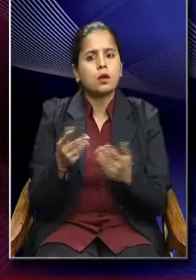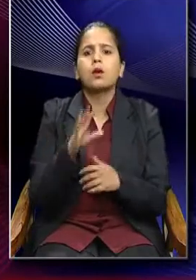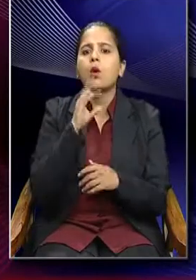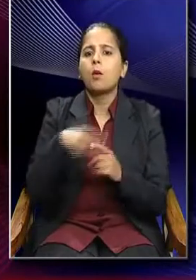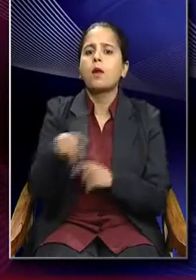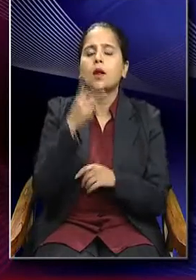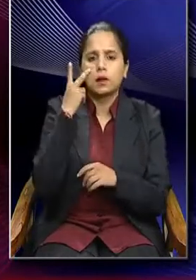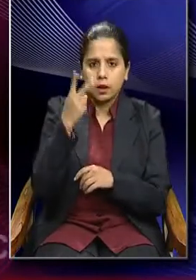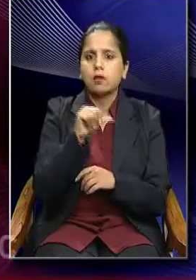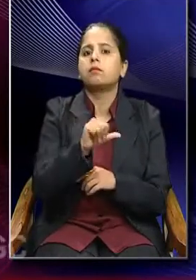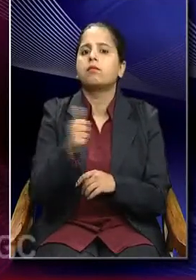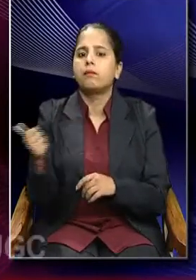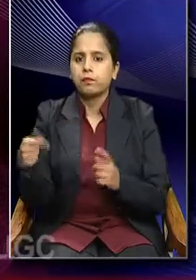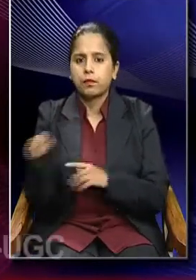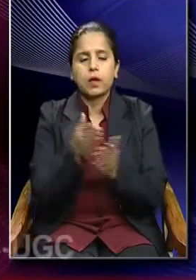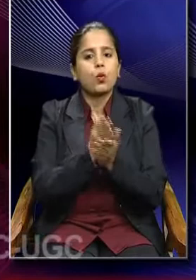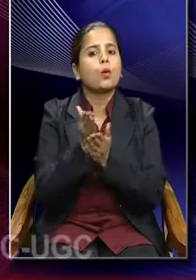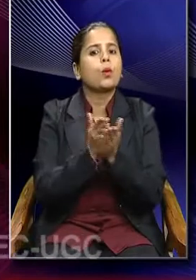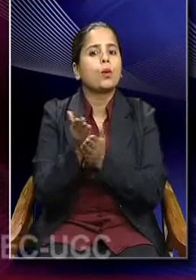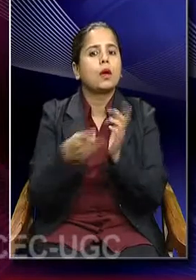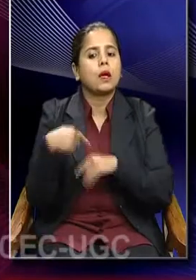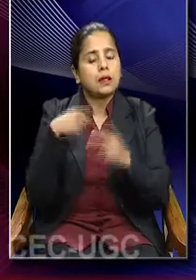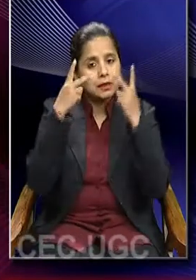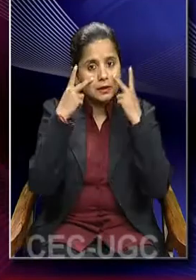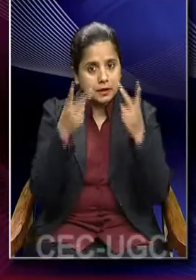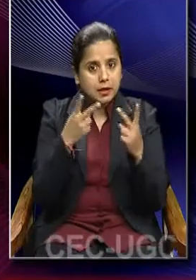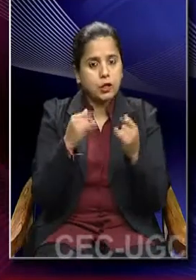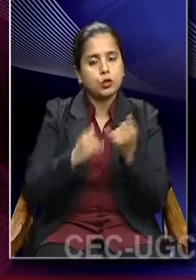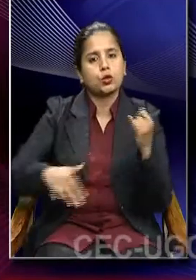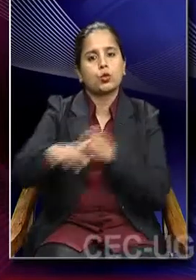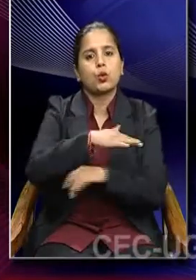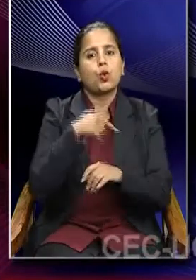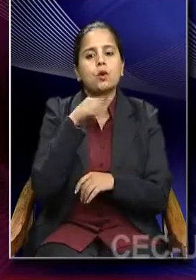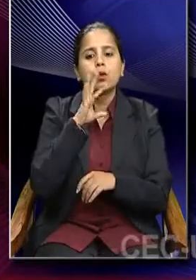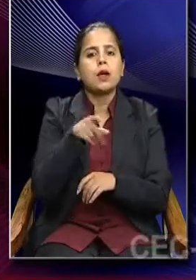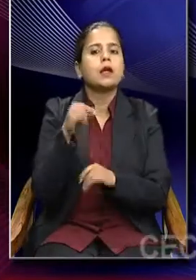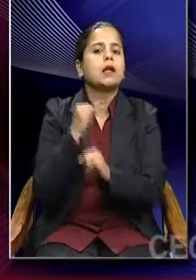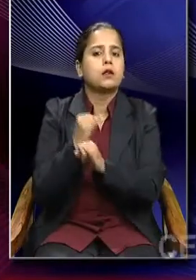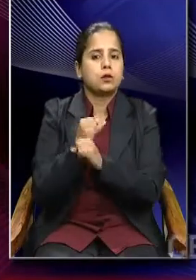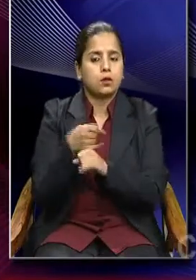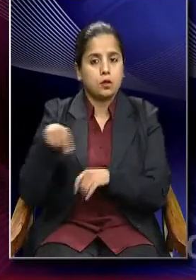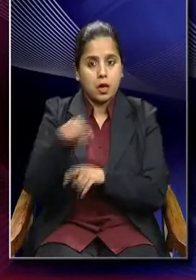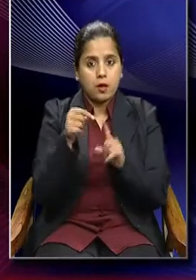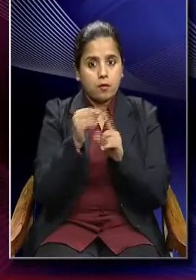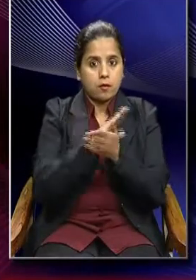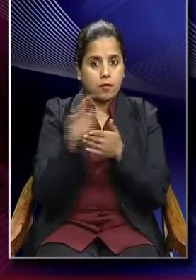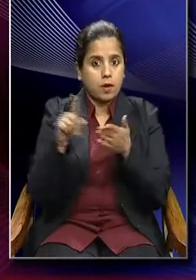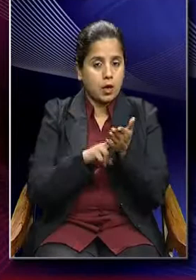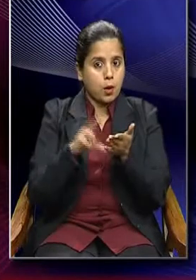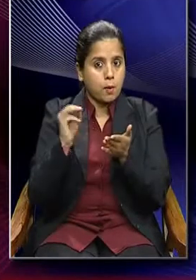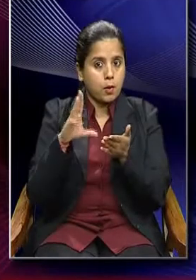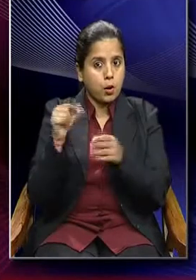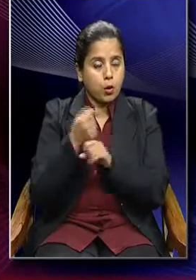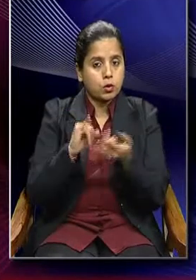in terms of the way in which we look into the social institution. Phenomenologists see the social